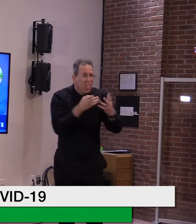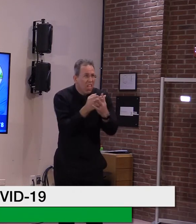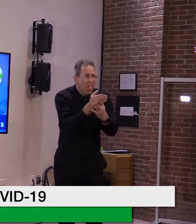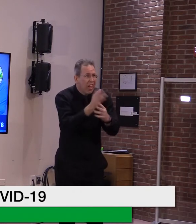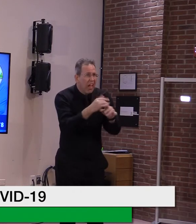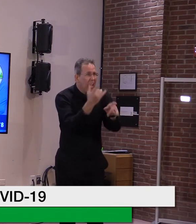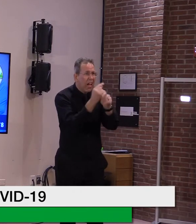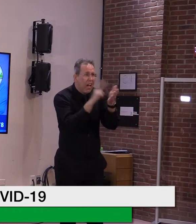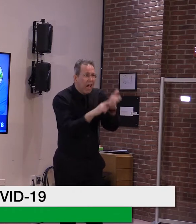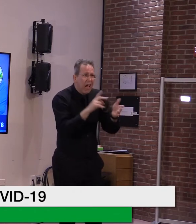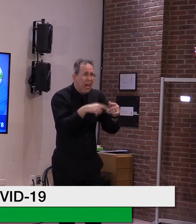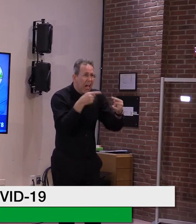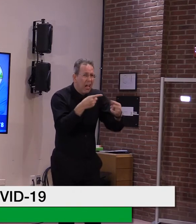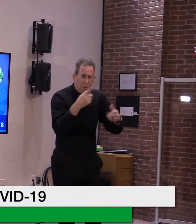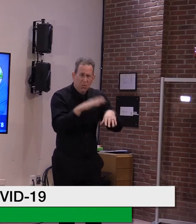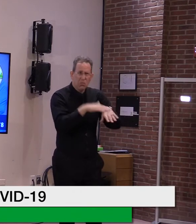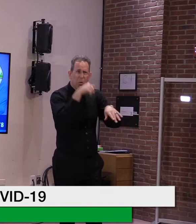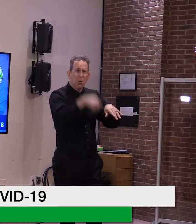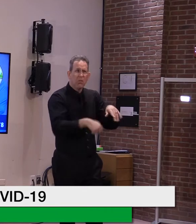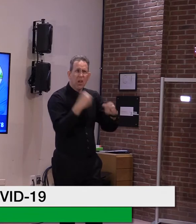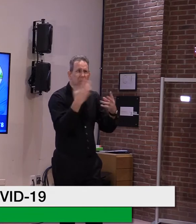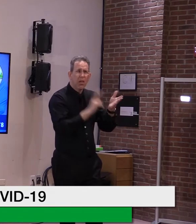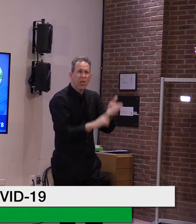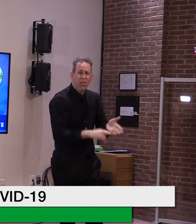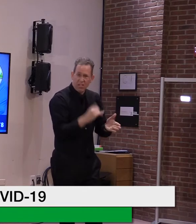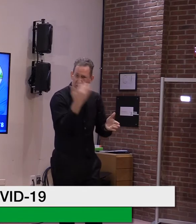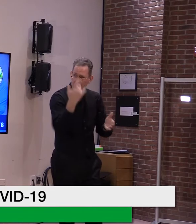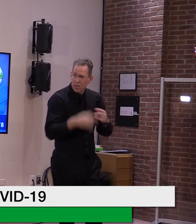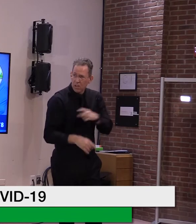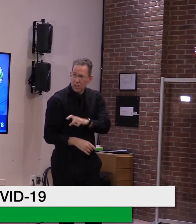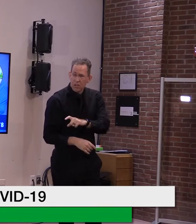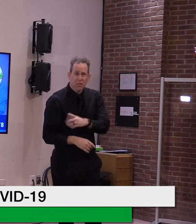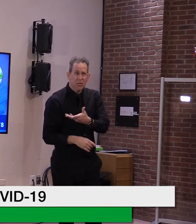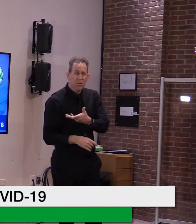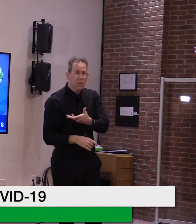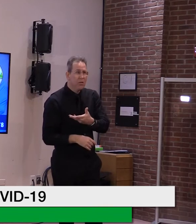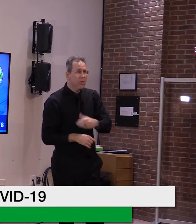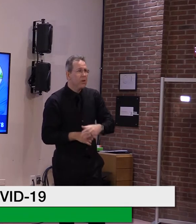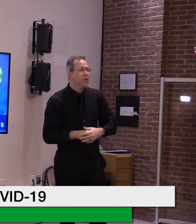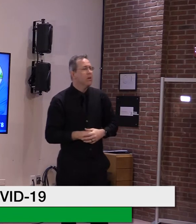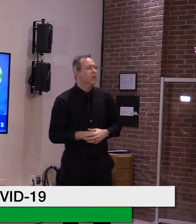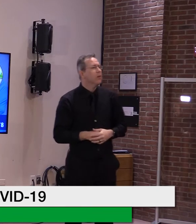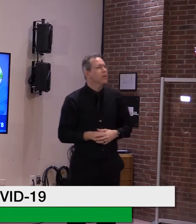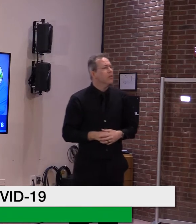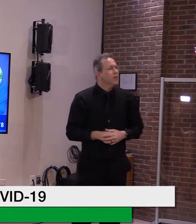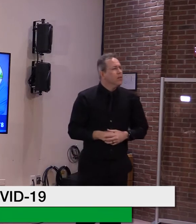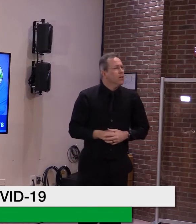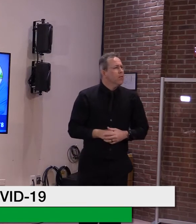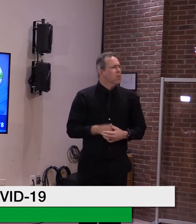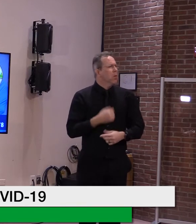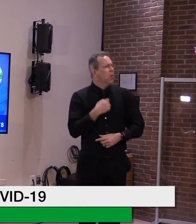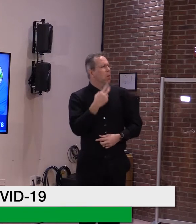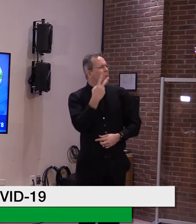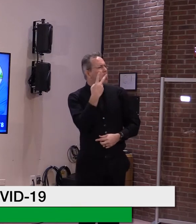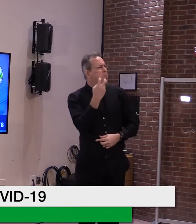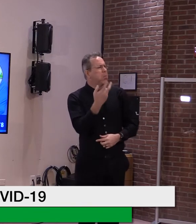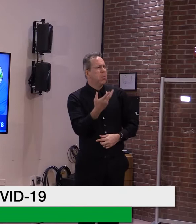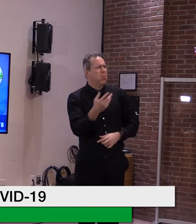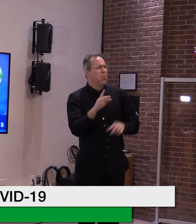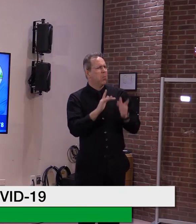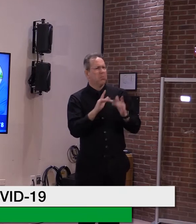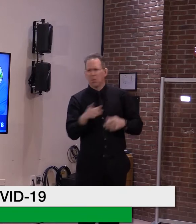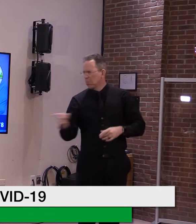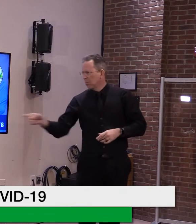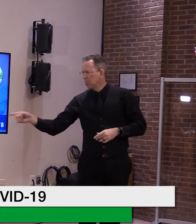you know. I don't think so, Steve, because we've never seen this in the, you know, the website's been up for a while and we've gone through multiple